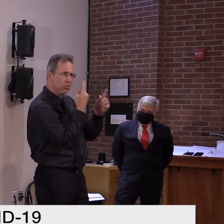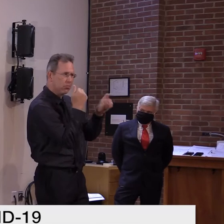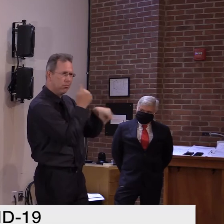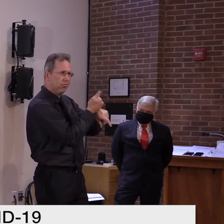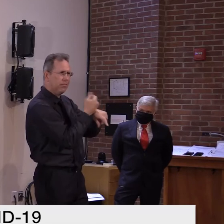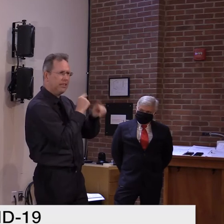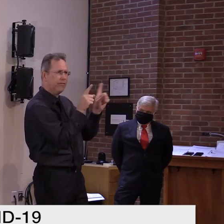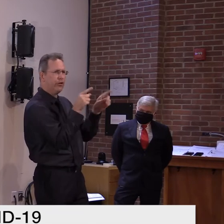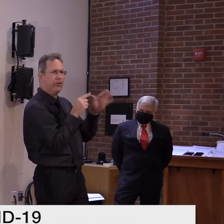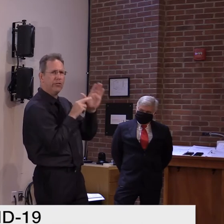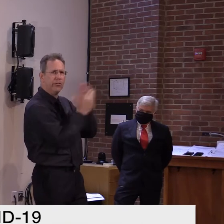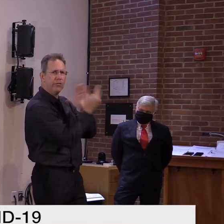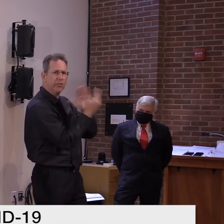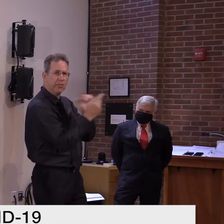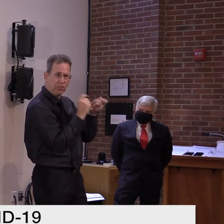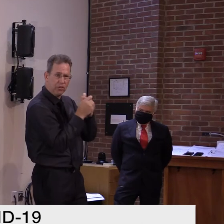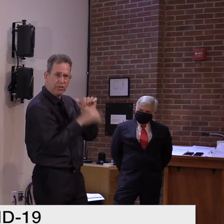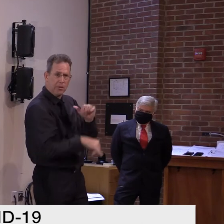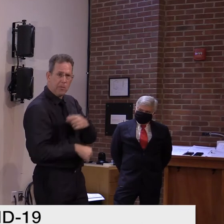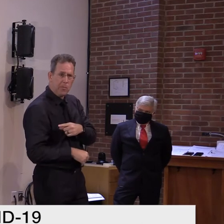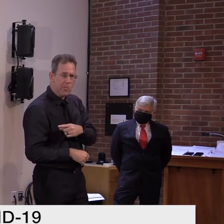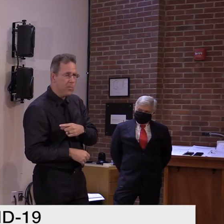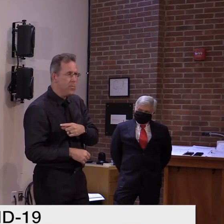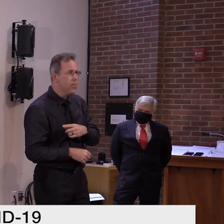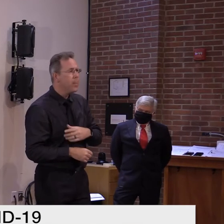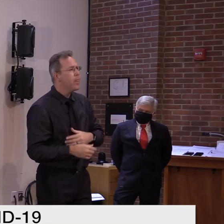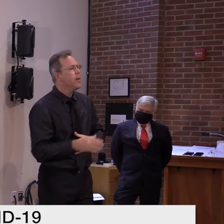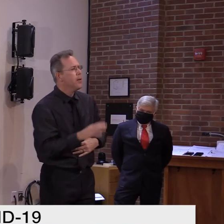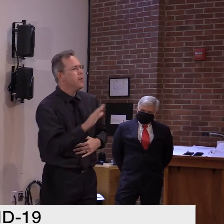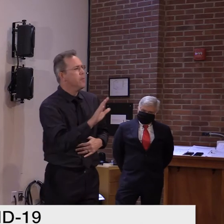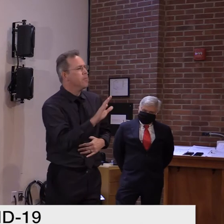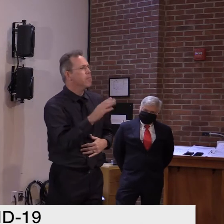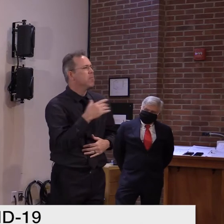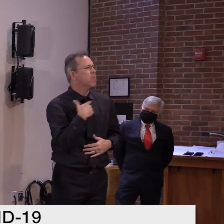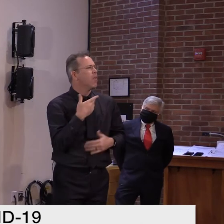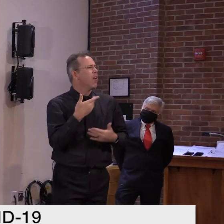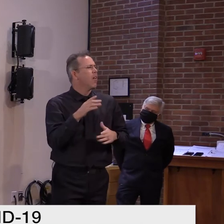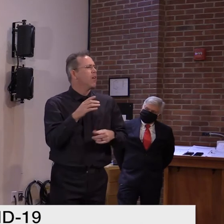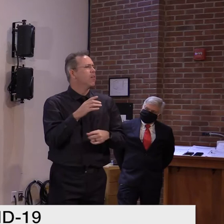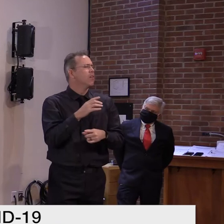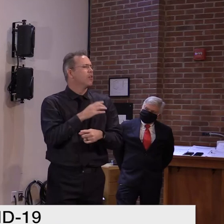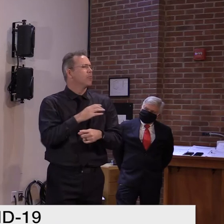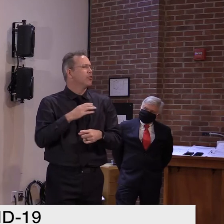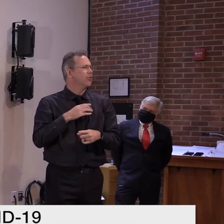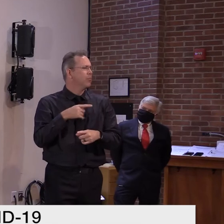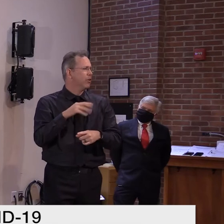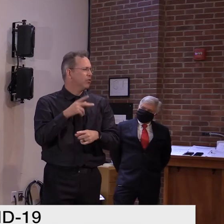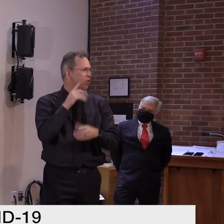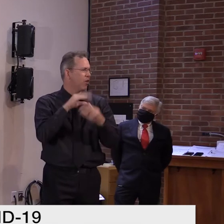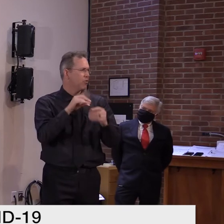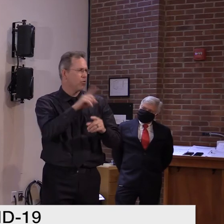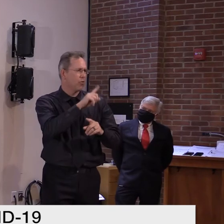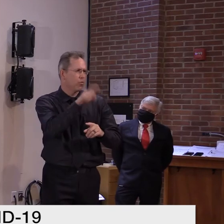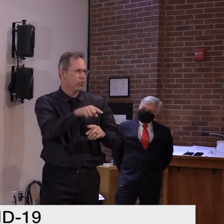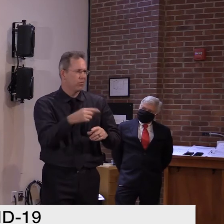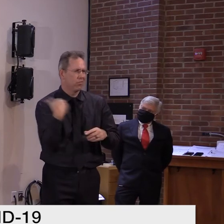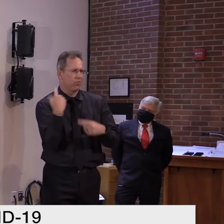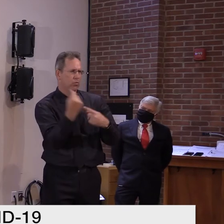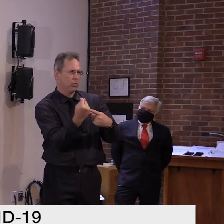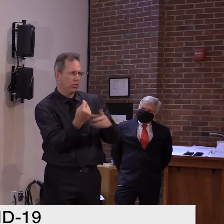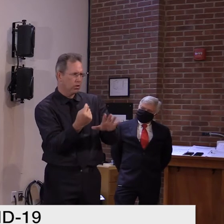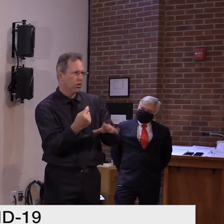I'm gonna let Commissioner Pichak answer most of that on Tuesday, but I will say the modeling has predicted